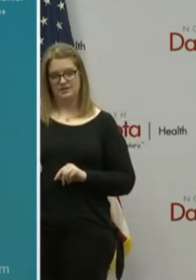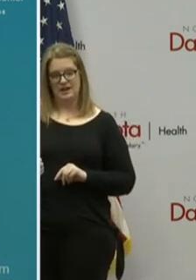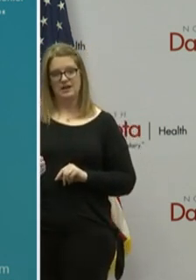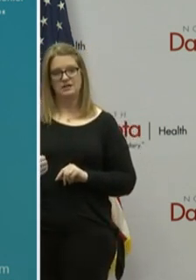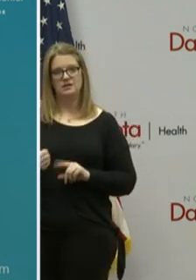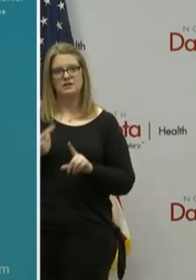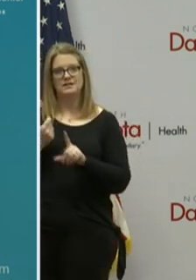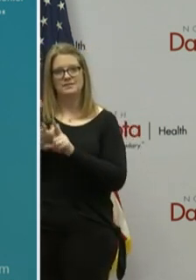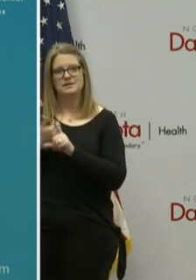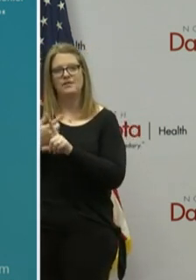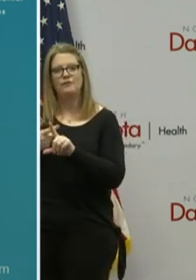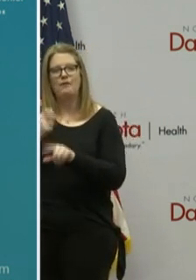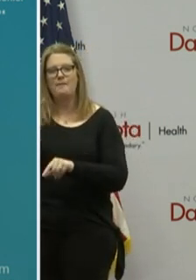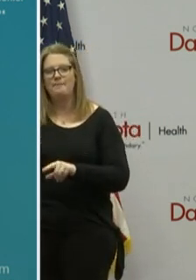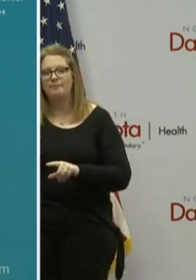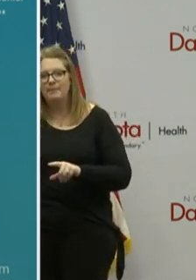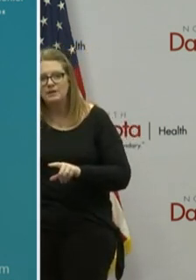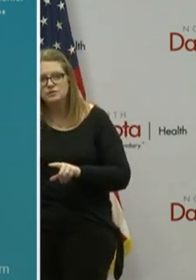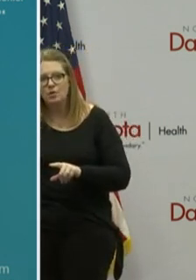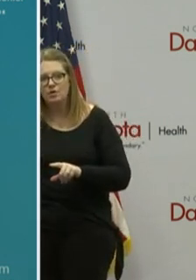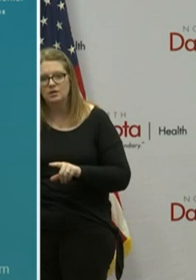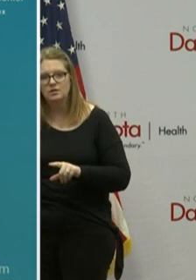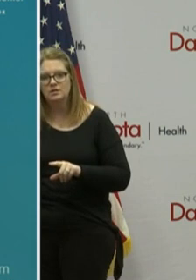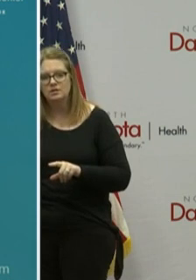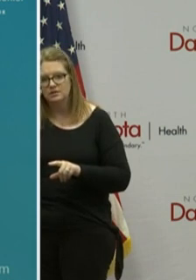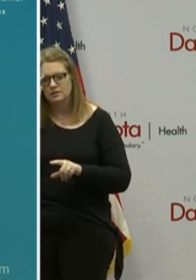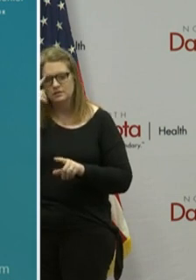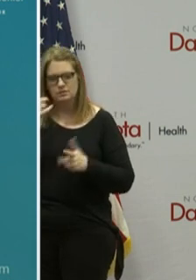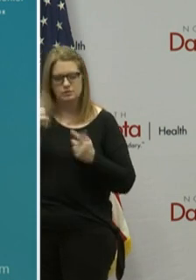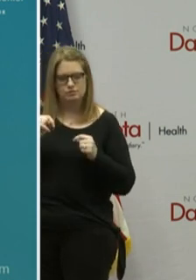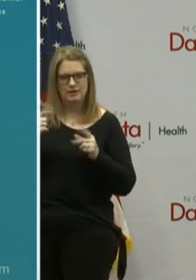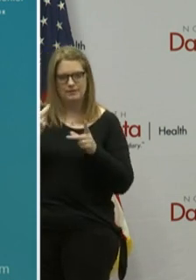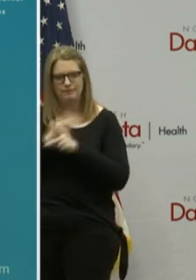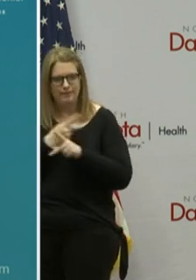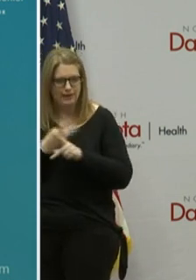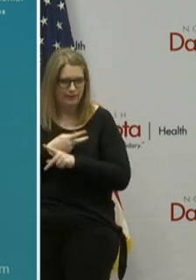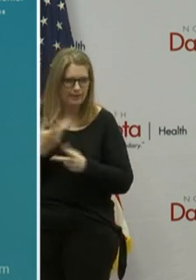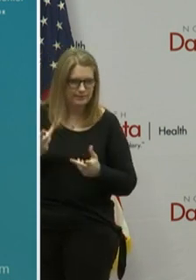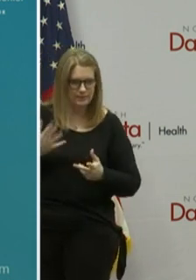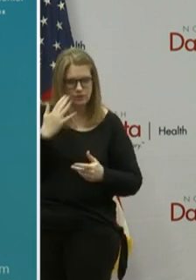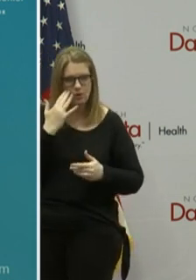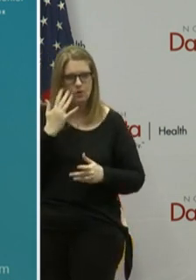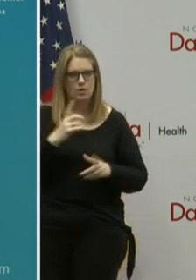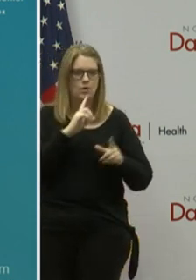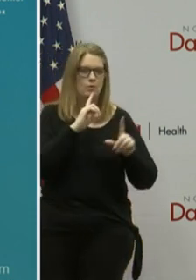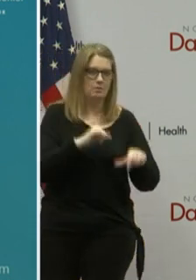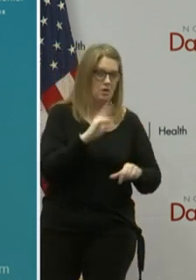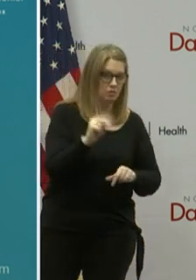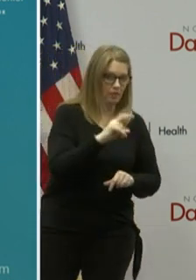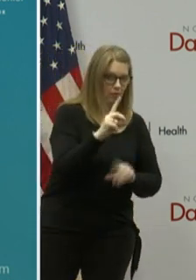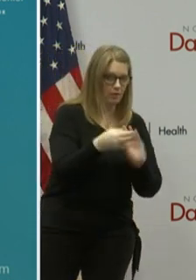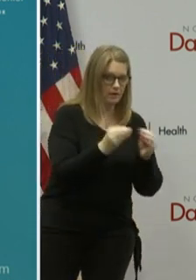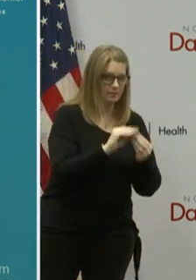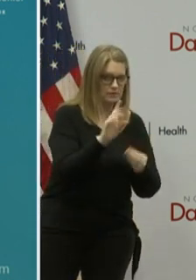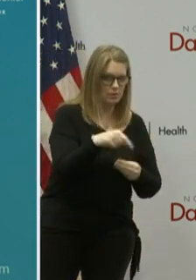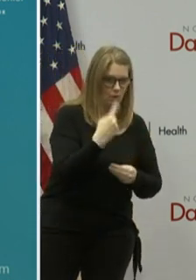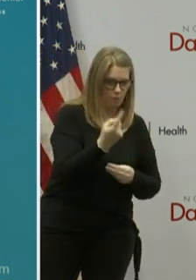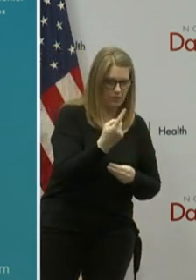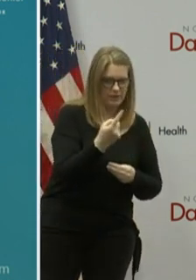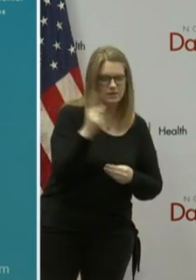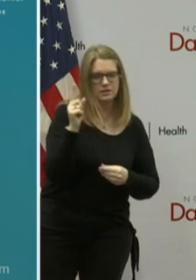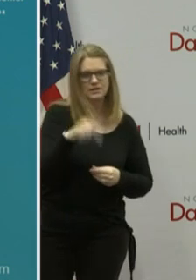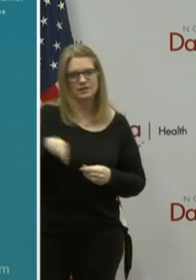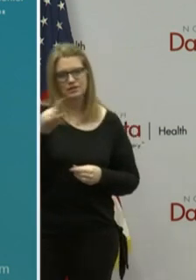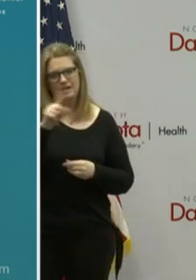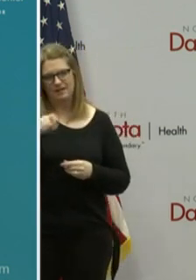Minnesota residents and so again when you try to net some of this out there's as we're reporting North Dakota numbers you'll have to take that in